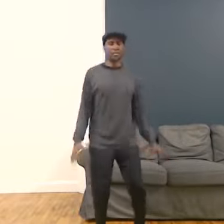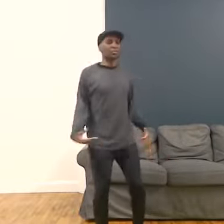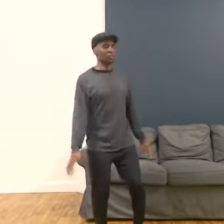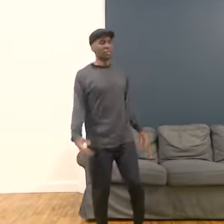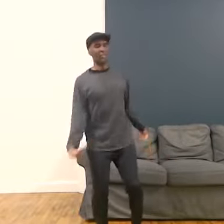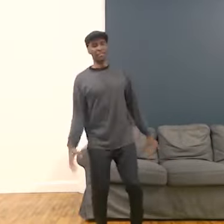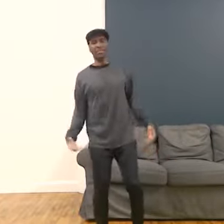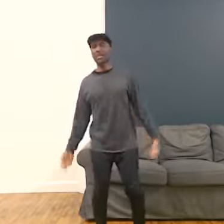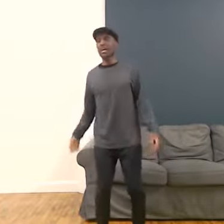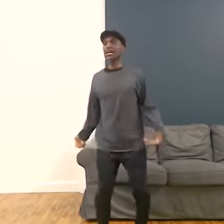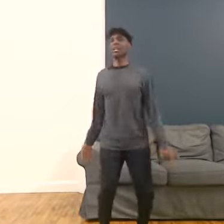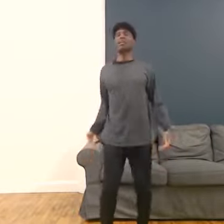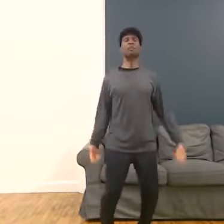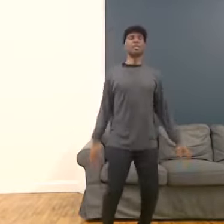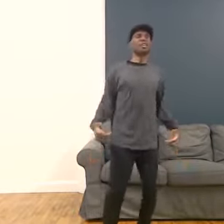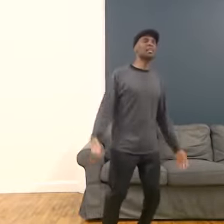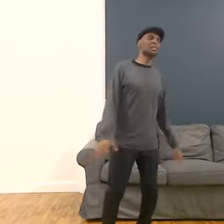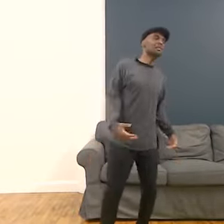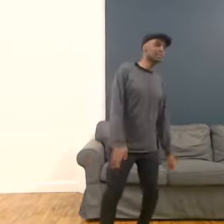So you can let out a sigh or a hum,